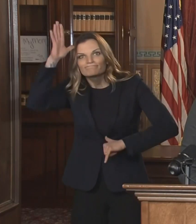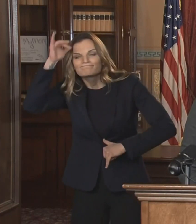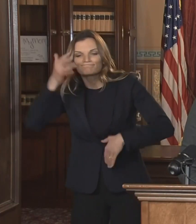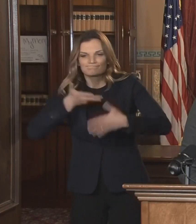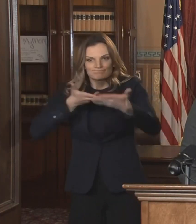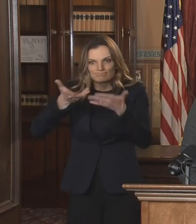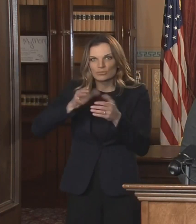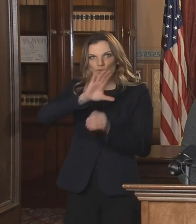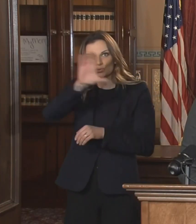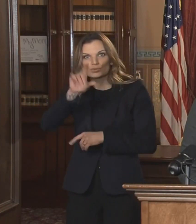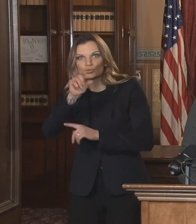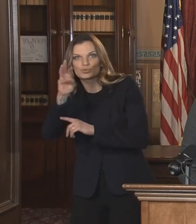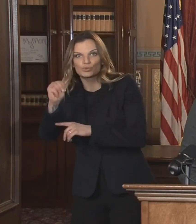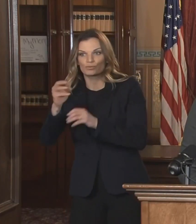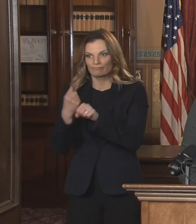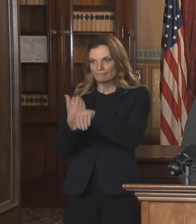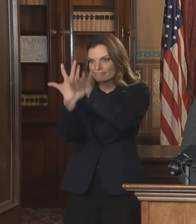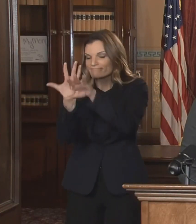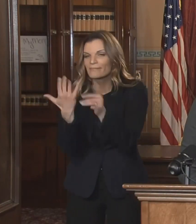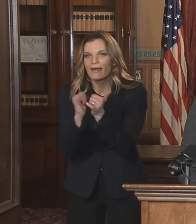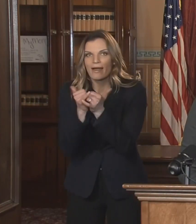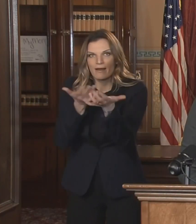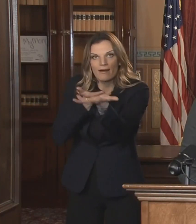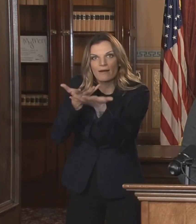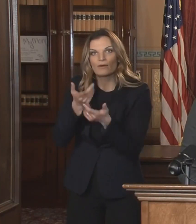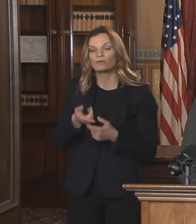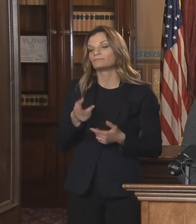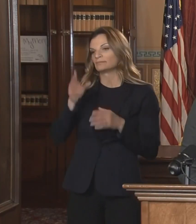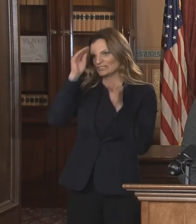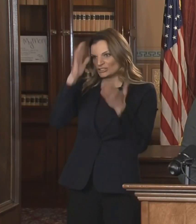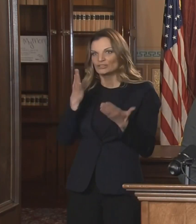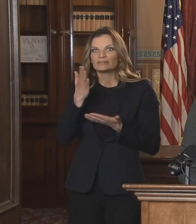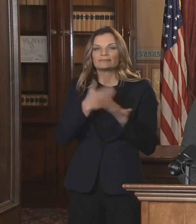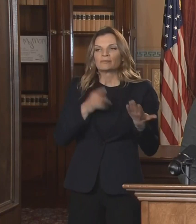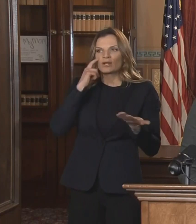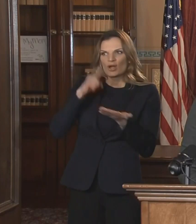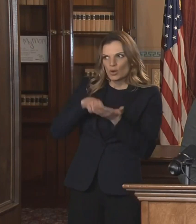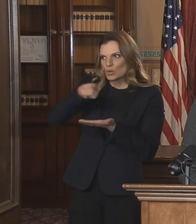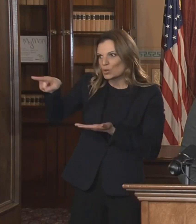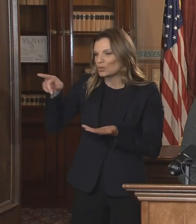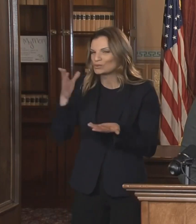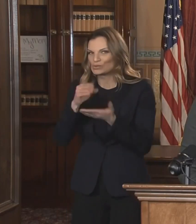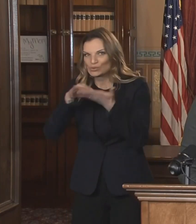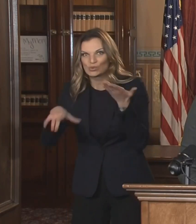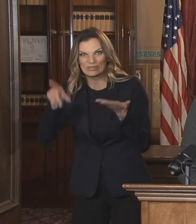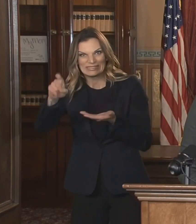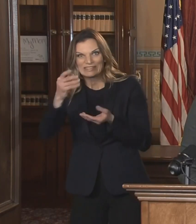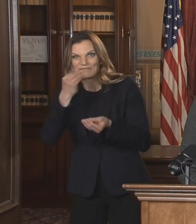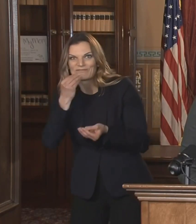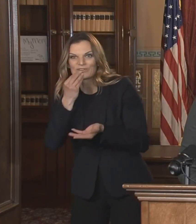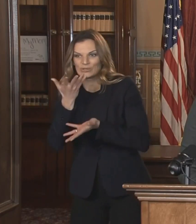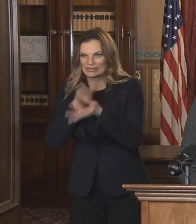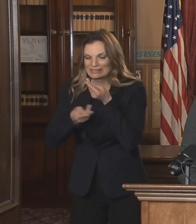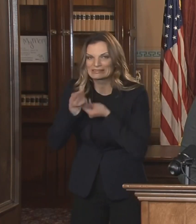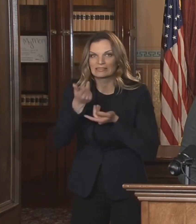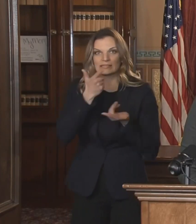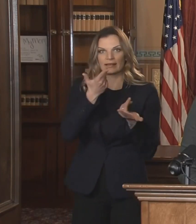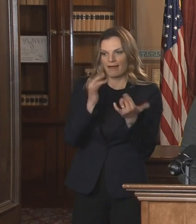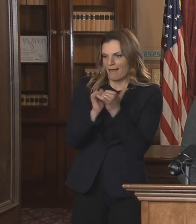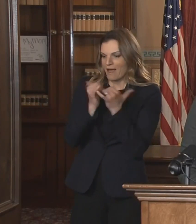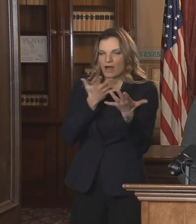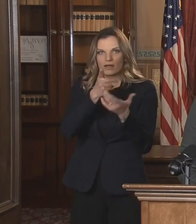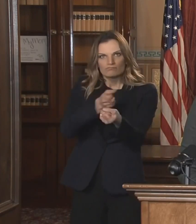but they have stepped up to provide food, emotional support, and other critically needed services that help countless